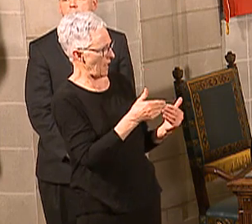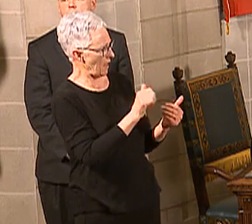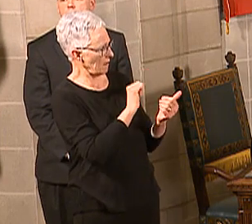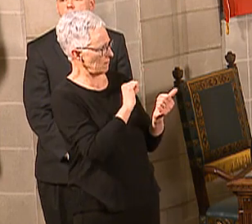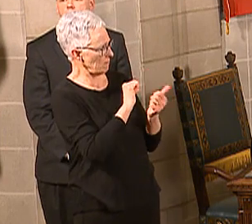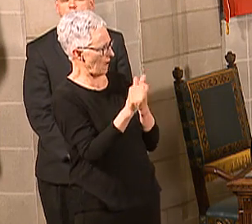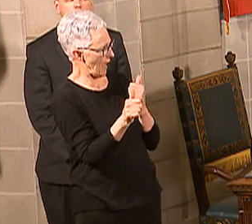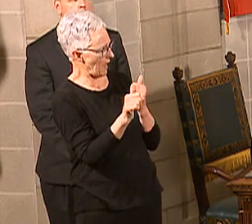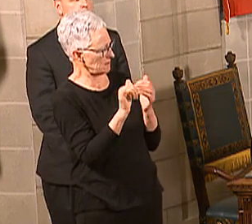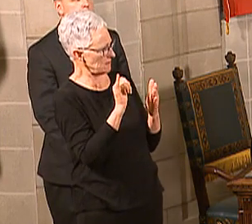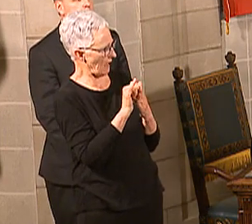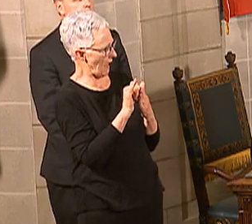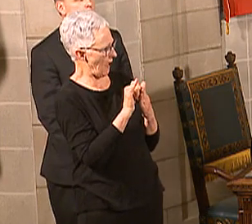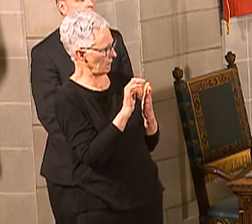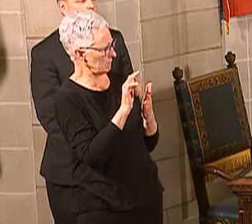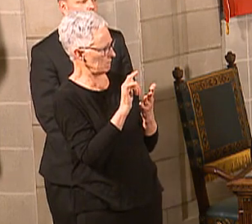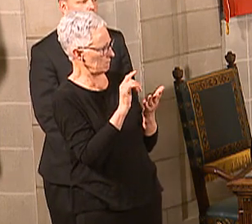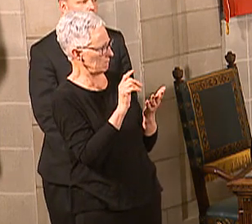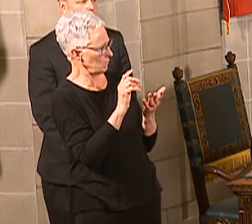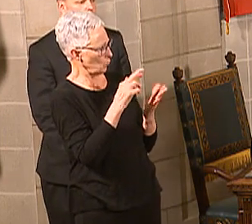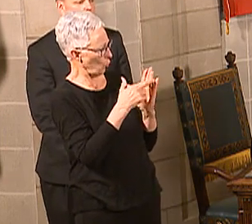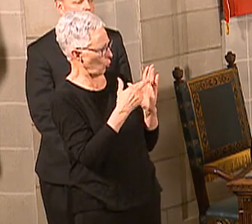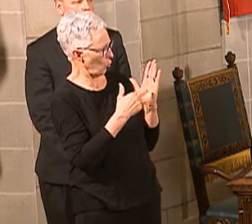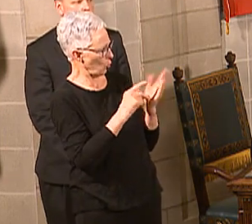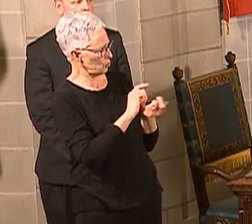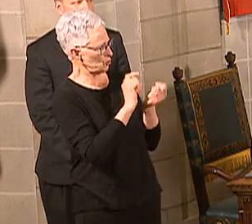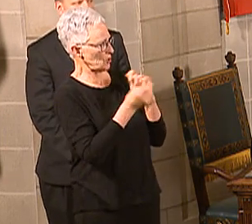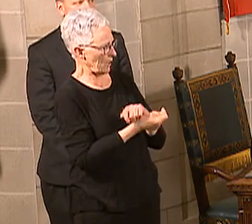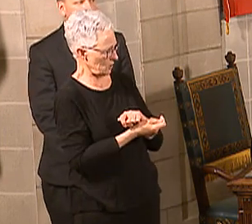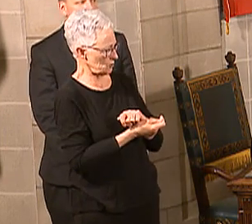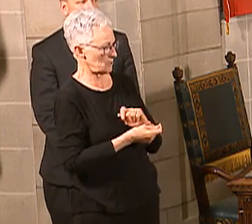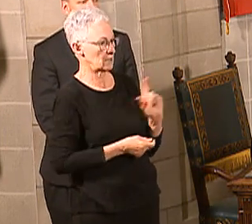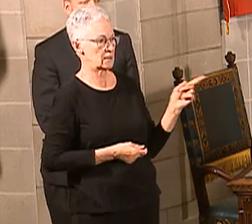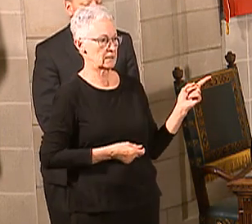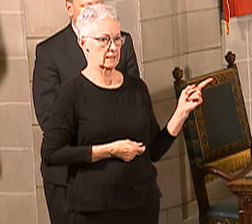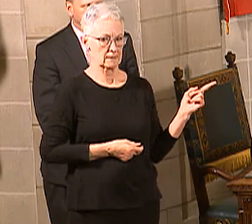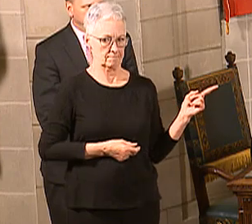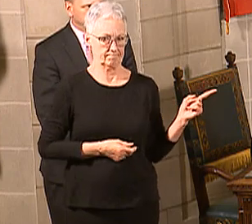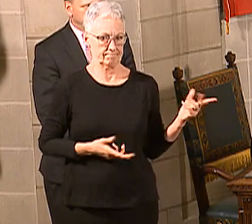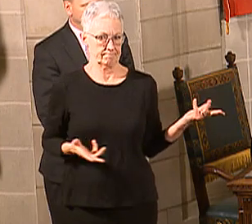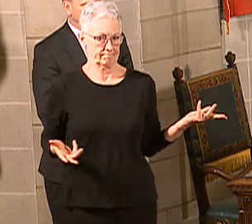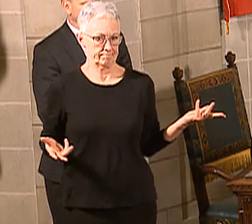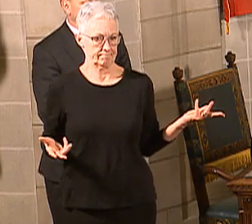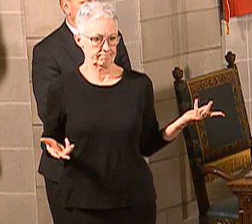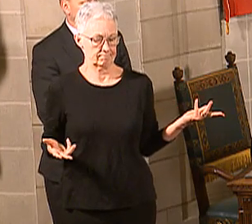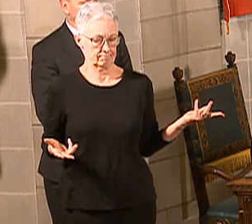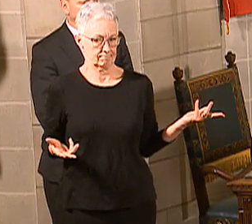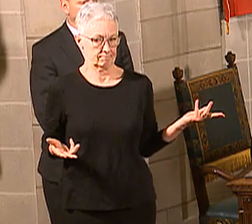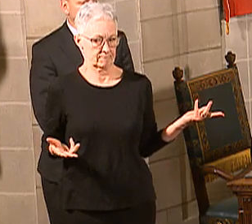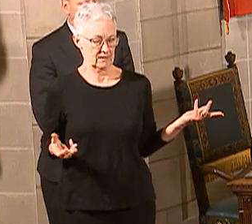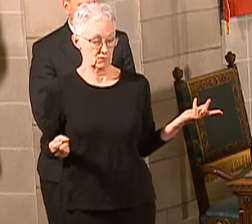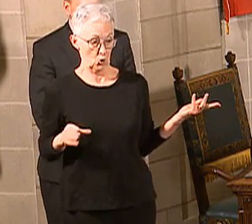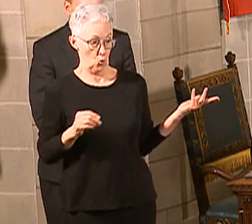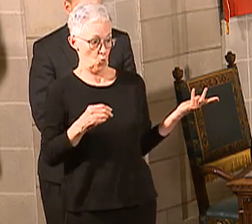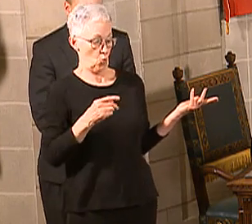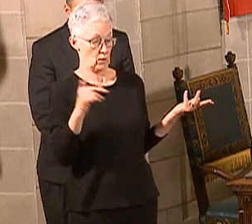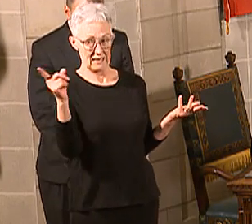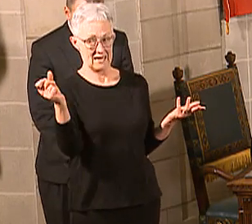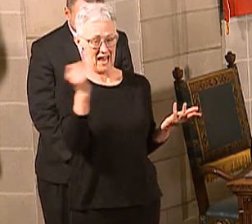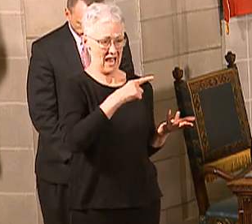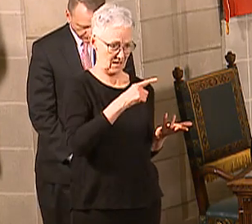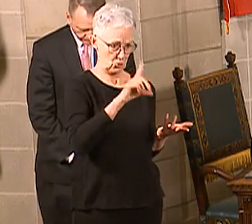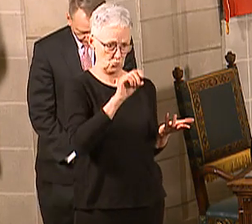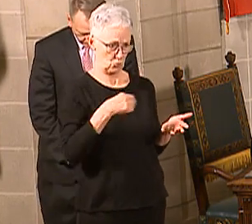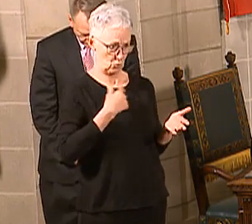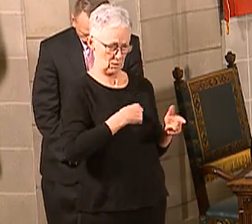order of staffing? Well, we haven't had, I don't think, any facilities per se. The question was, did we write these executive orders because we